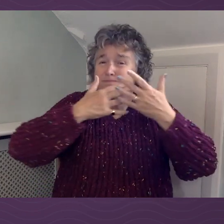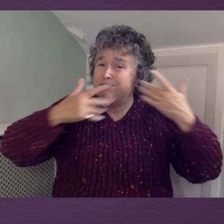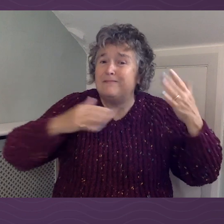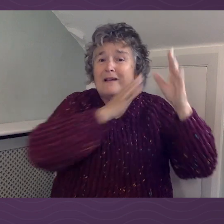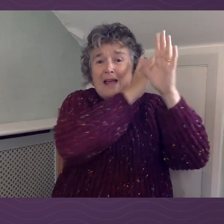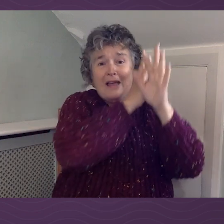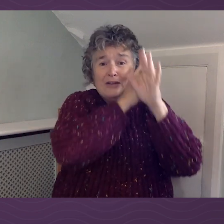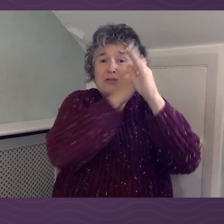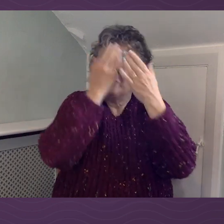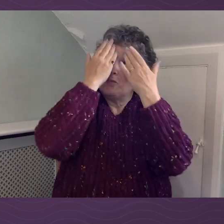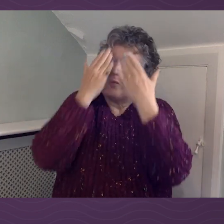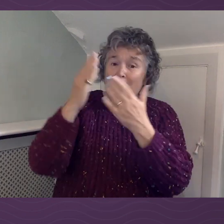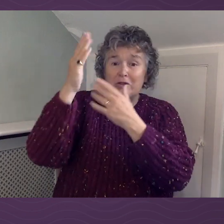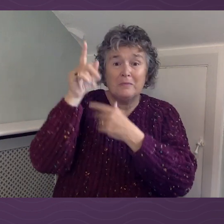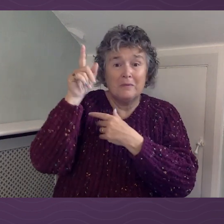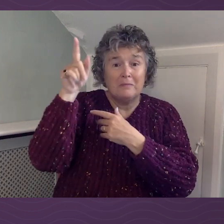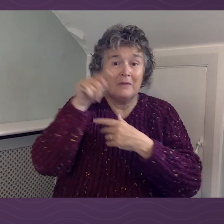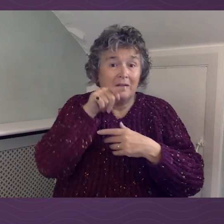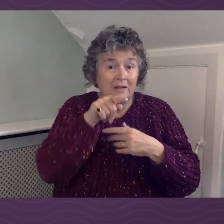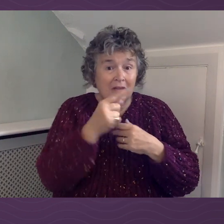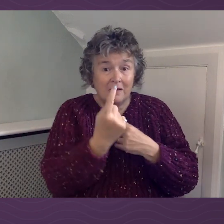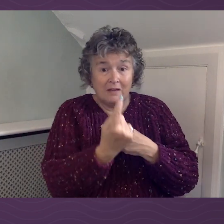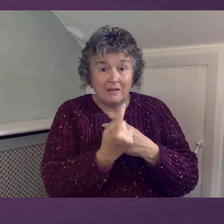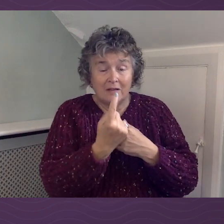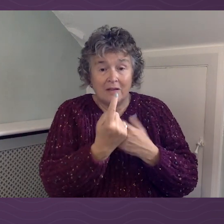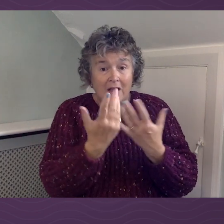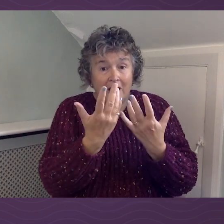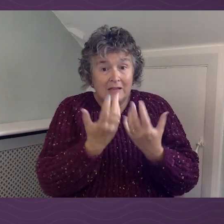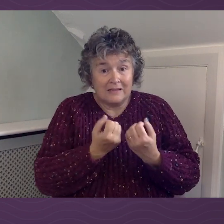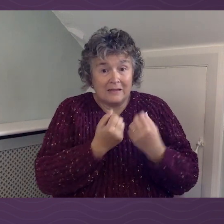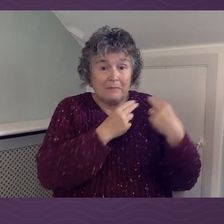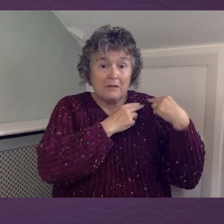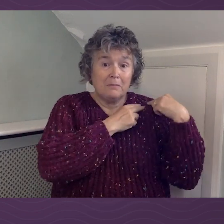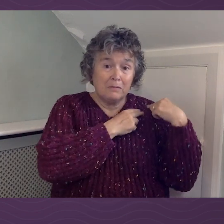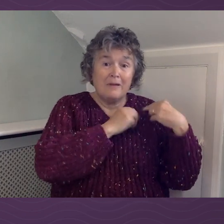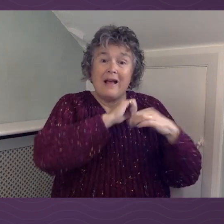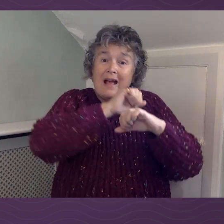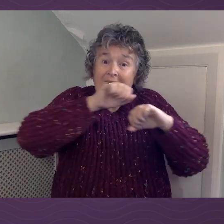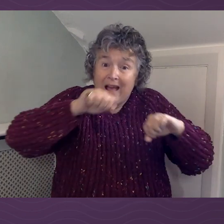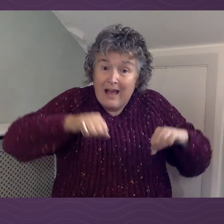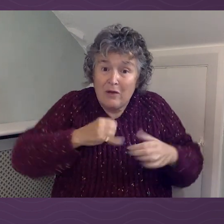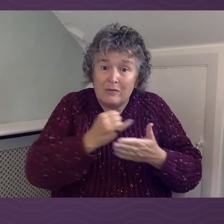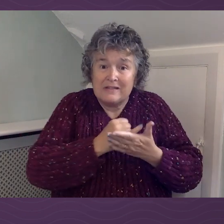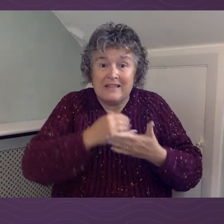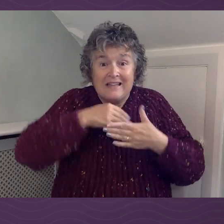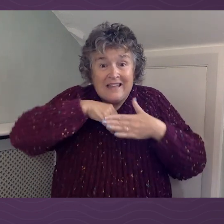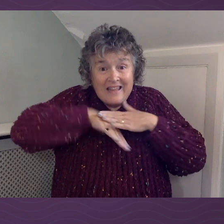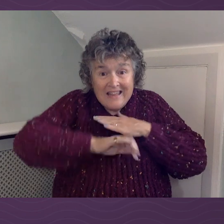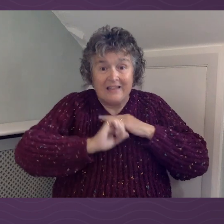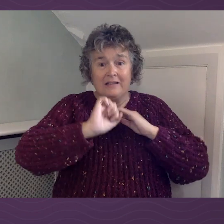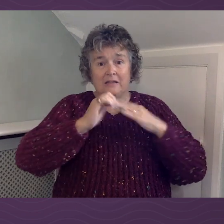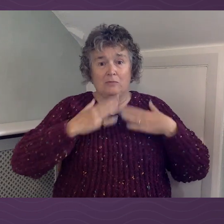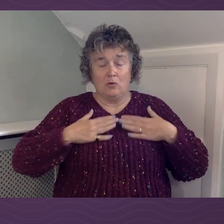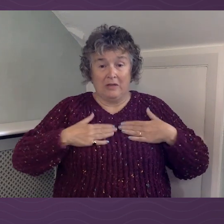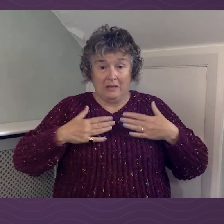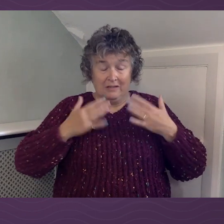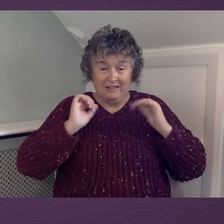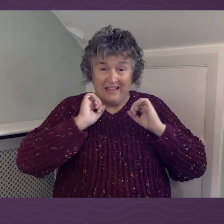angels, bore our sin in his own body.